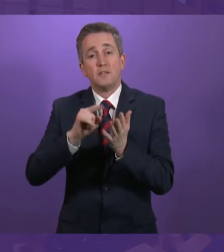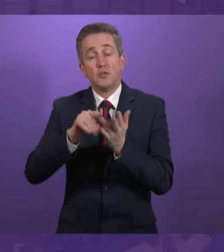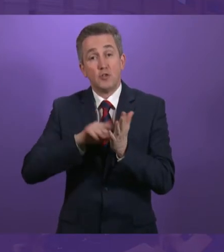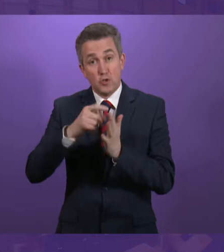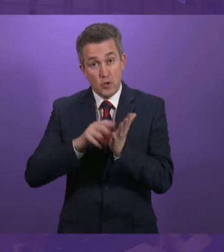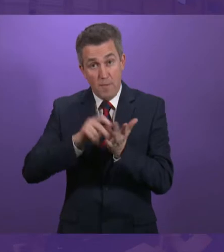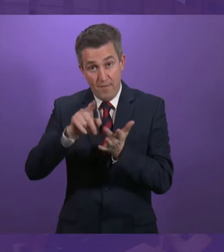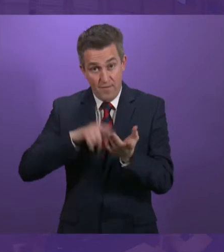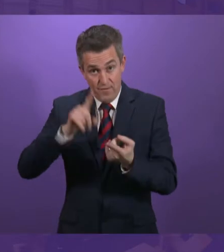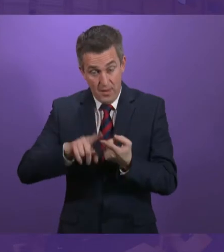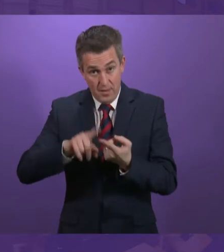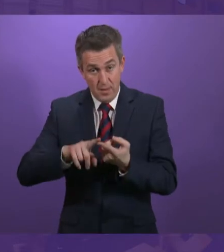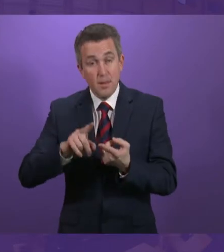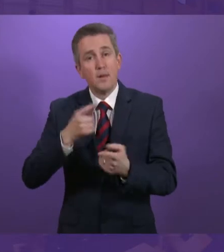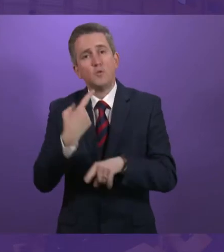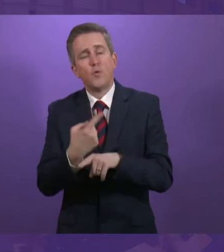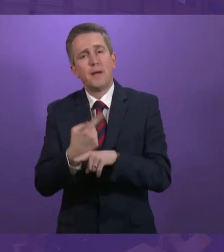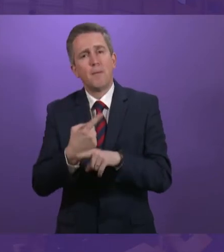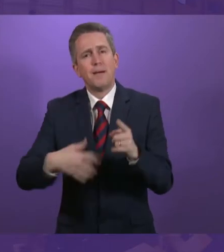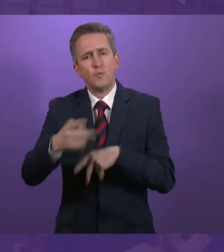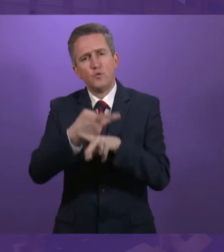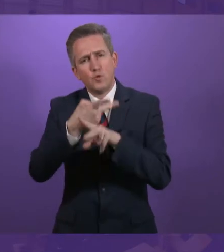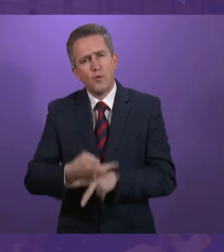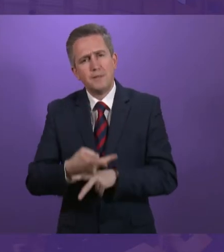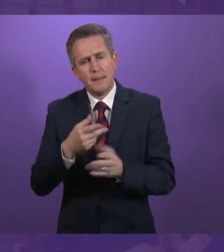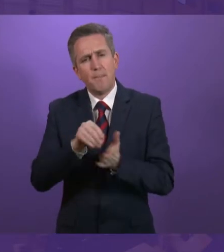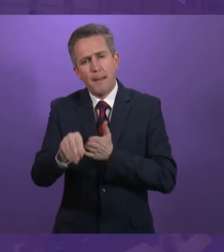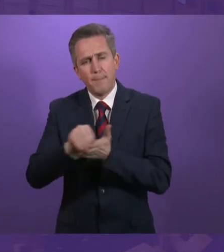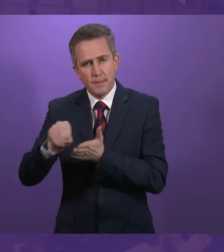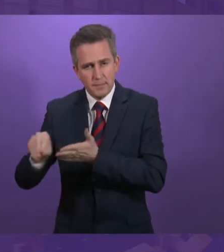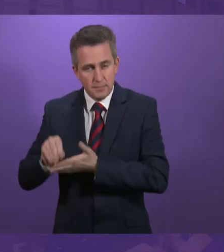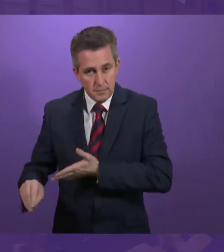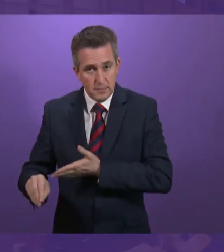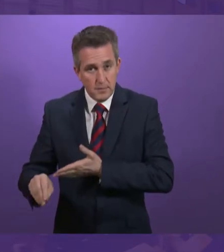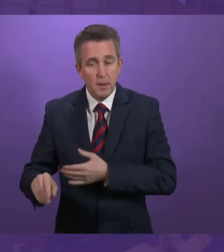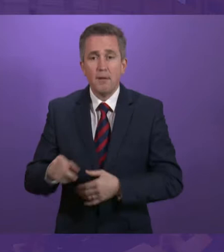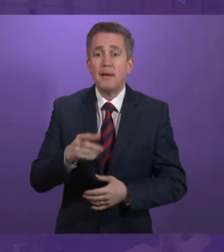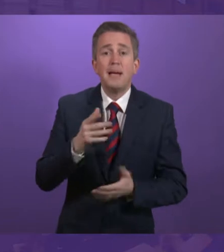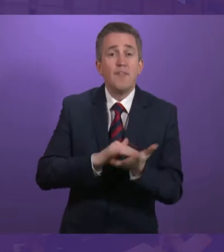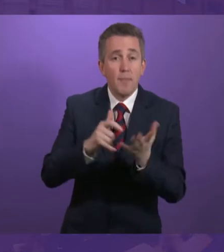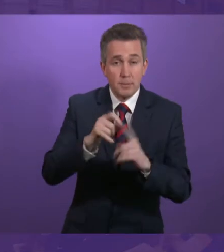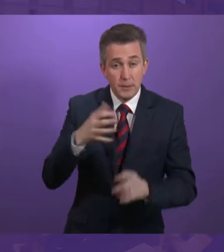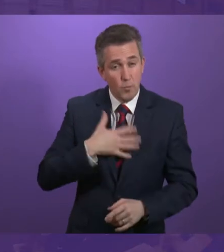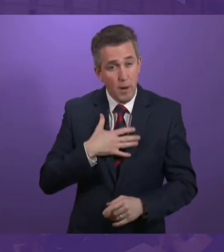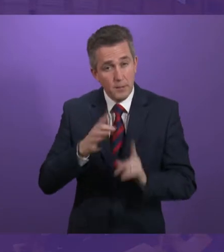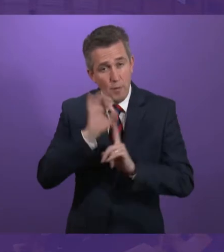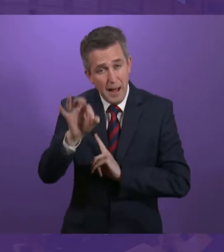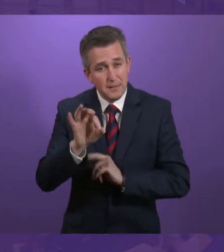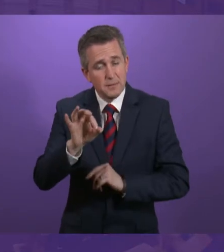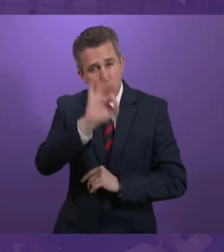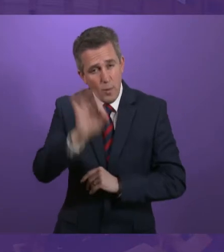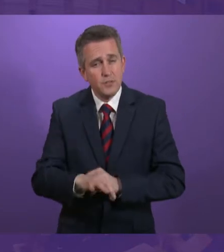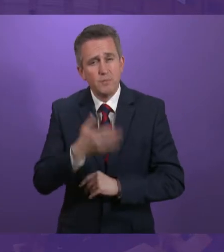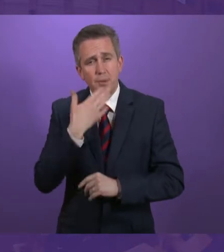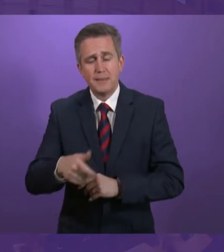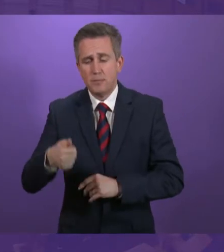Secretary will take questions at the end of her statement. would encourage all members who wish to ask a question to press their request to speak buttons as